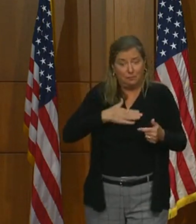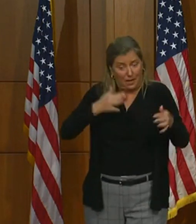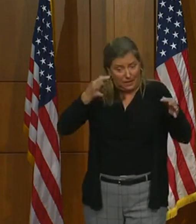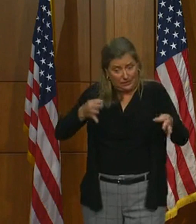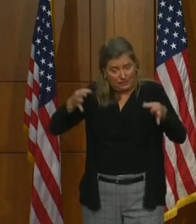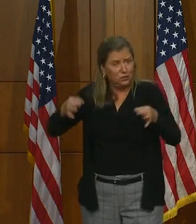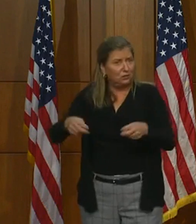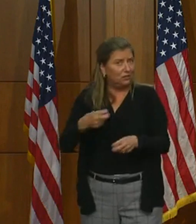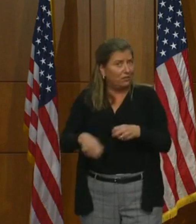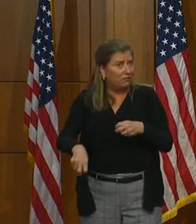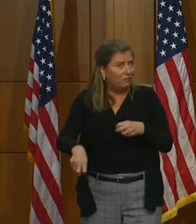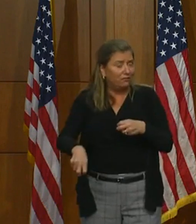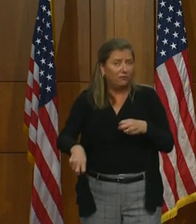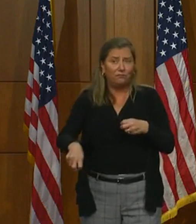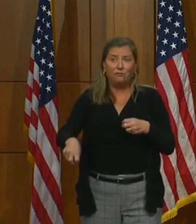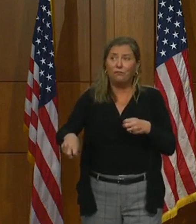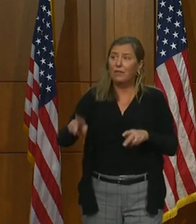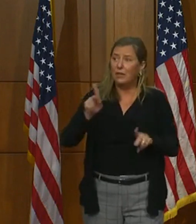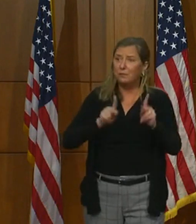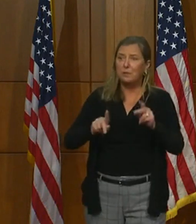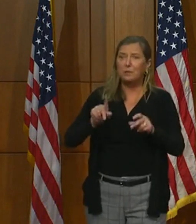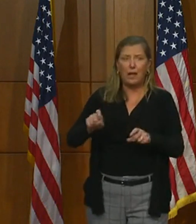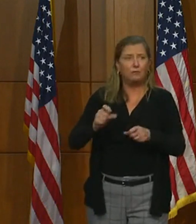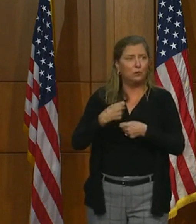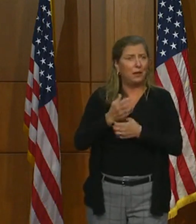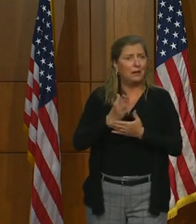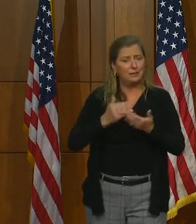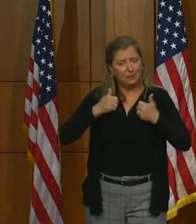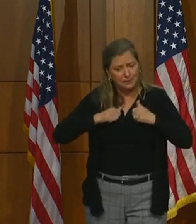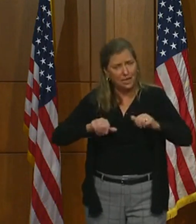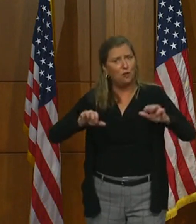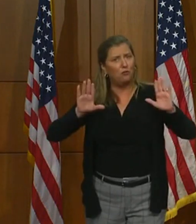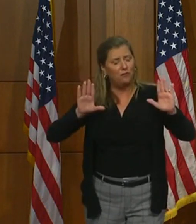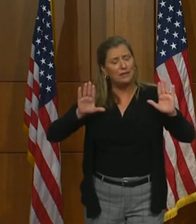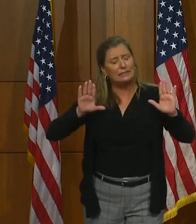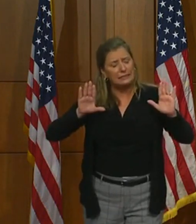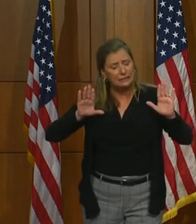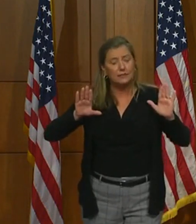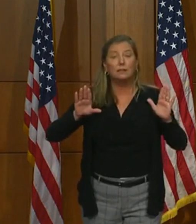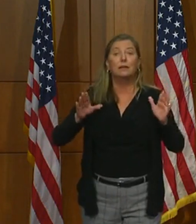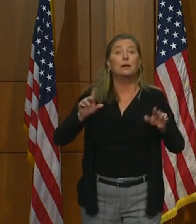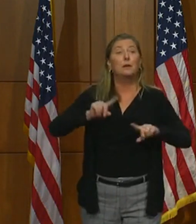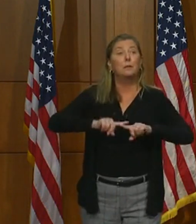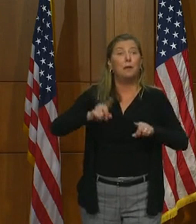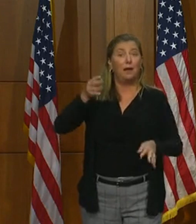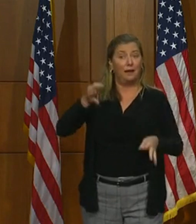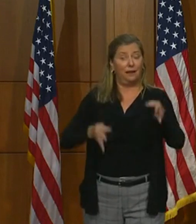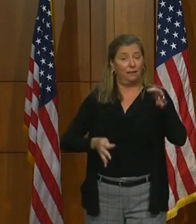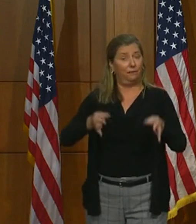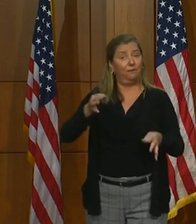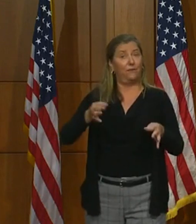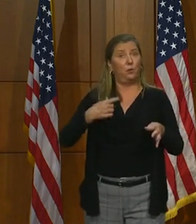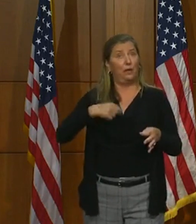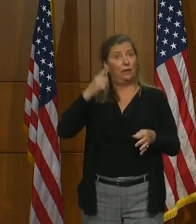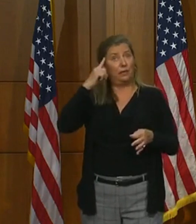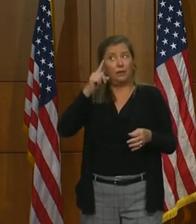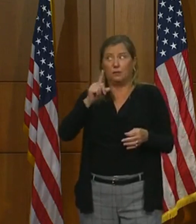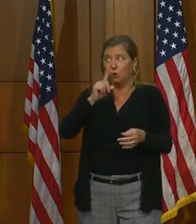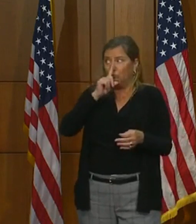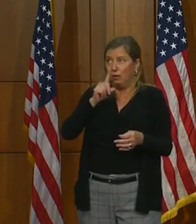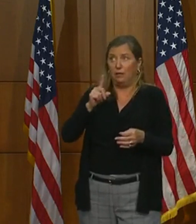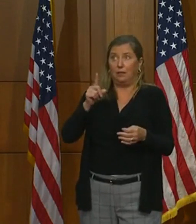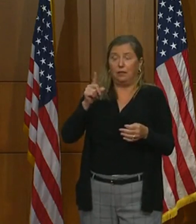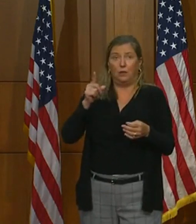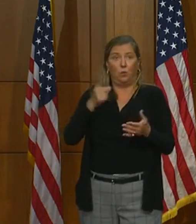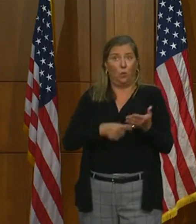are tough. People have had to make a lot of sacrifices. But I think if we look at the reality of what's going